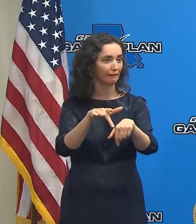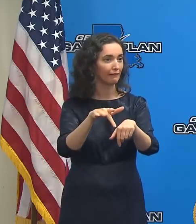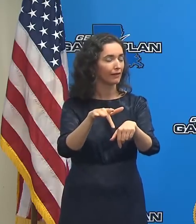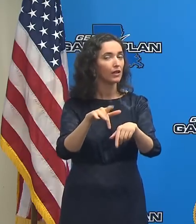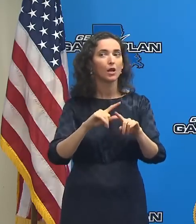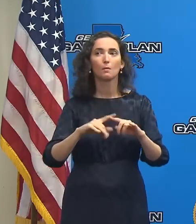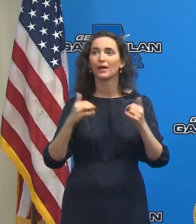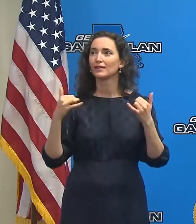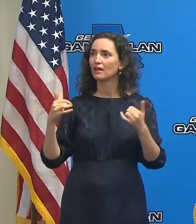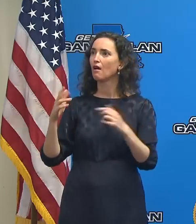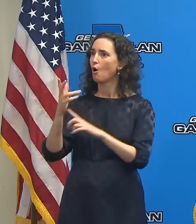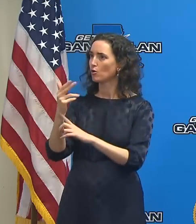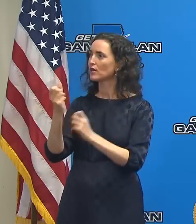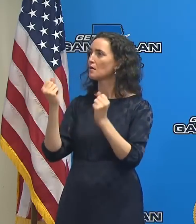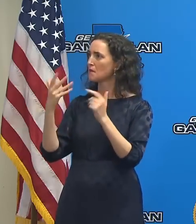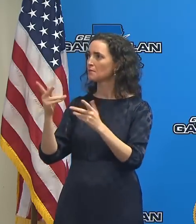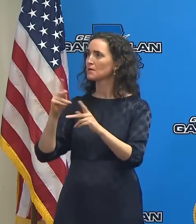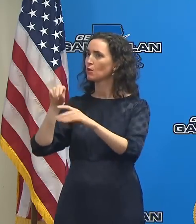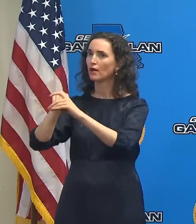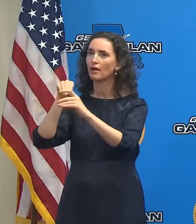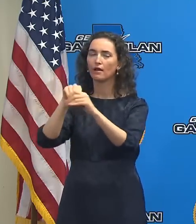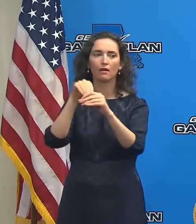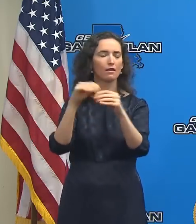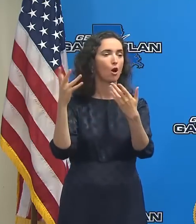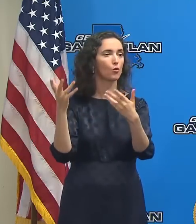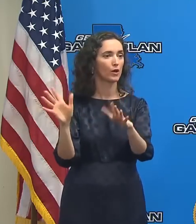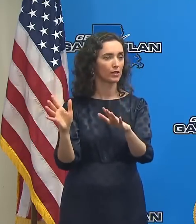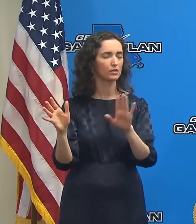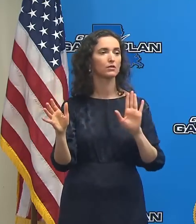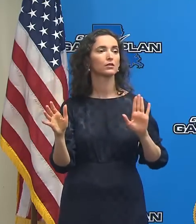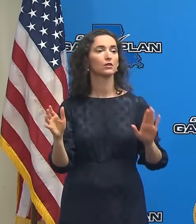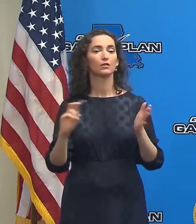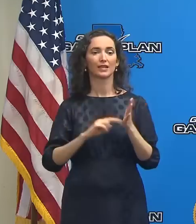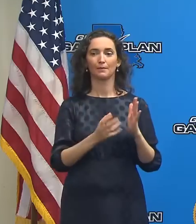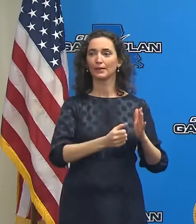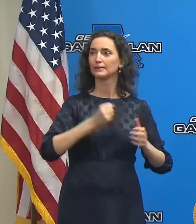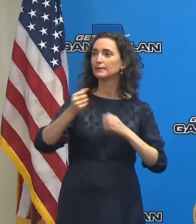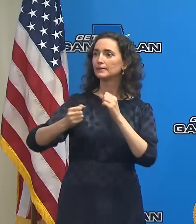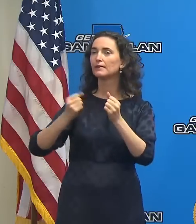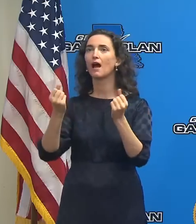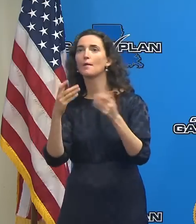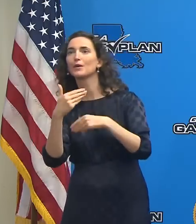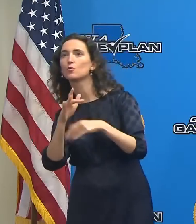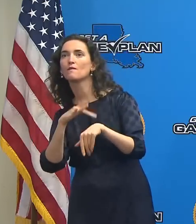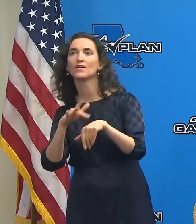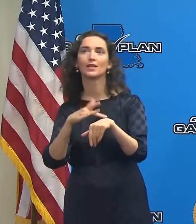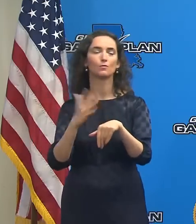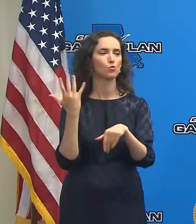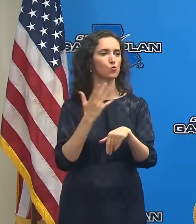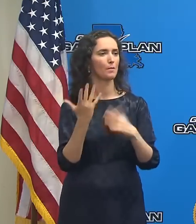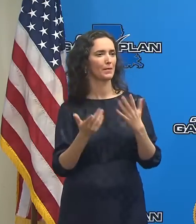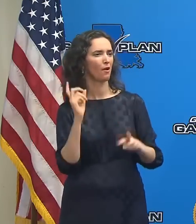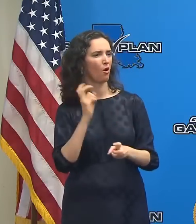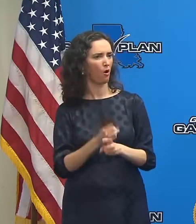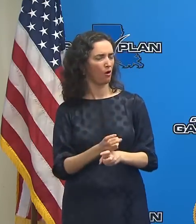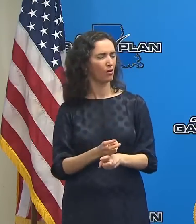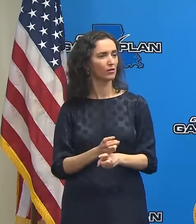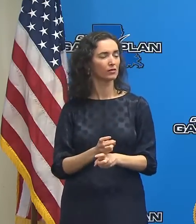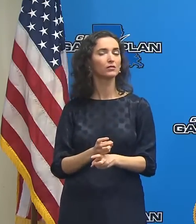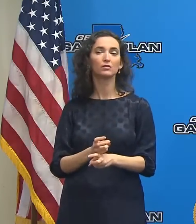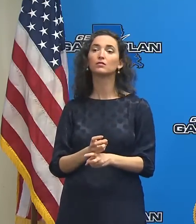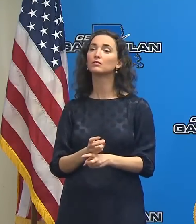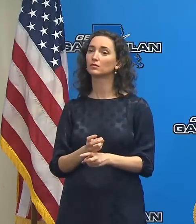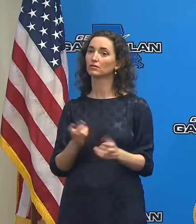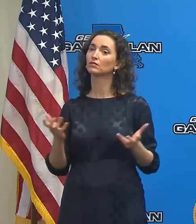hotels in that situation today. And so cobbling together the room space could be a little more difficult. And that